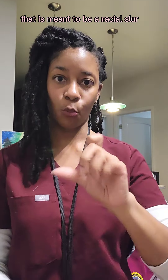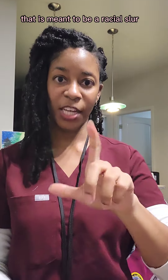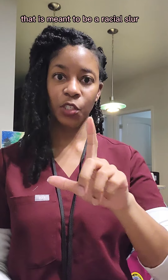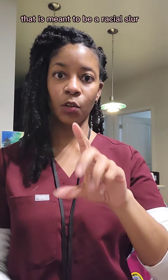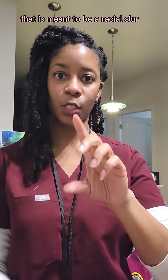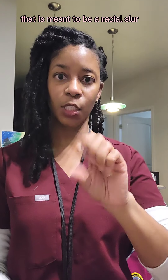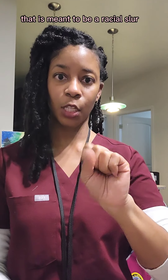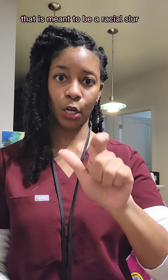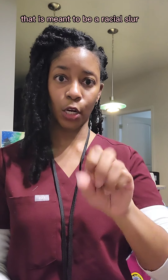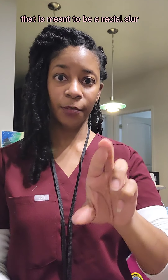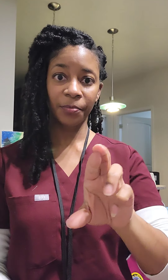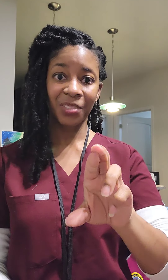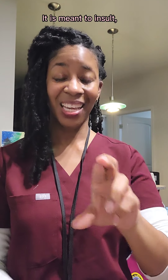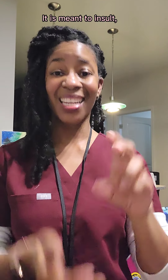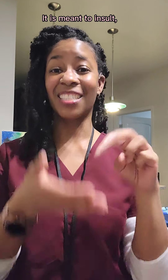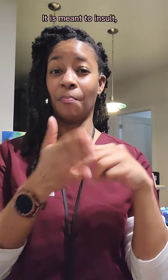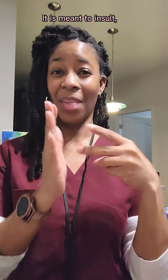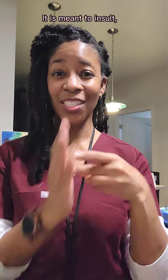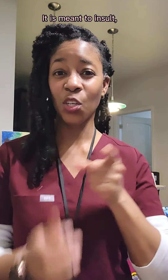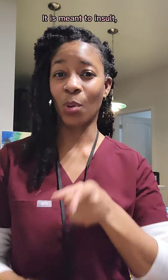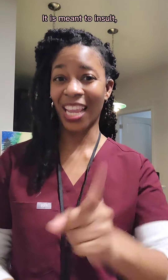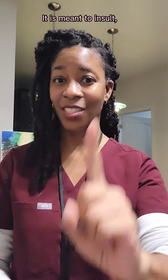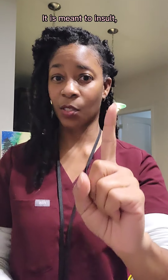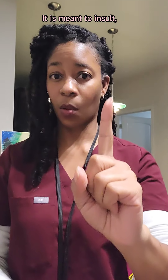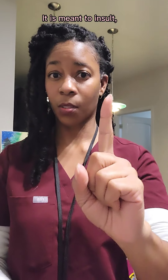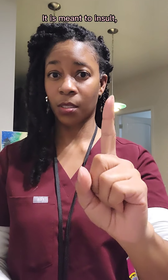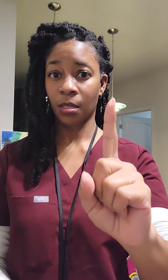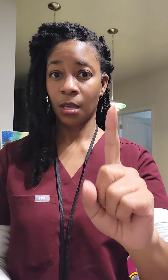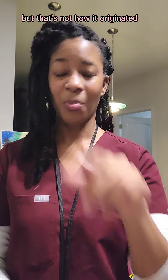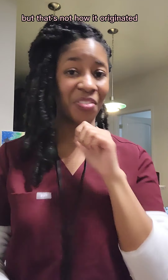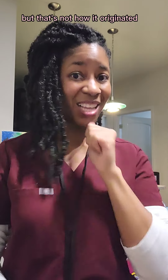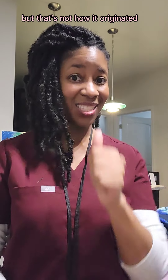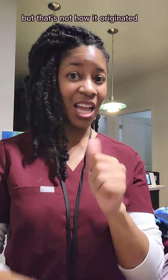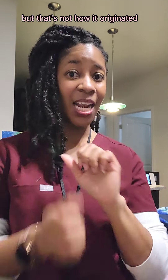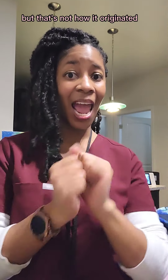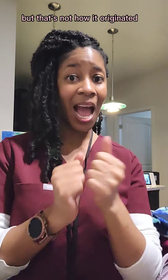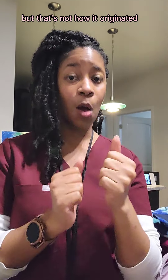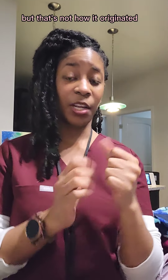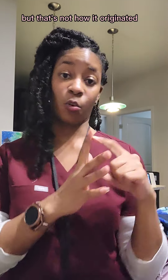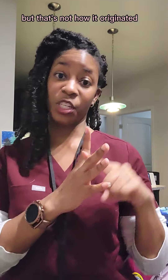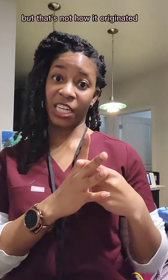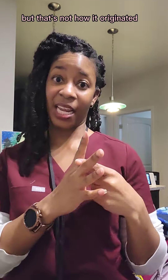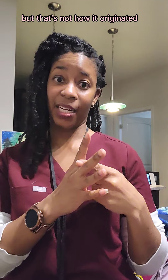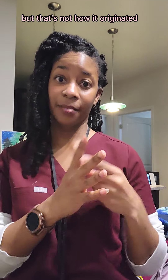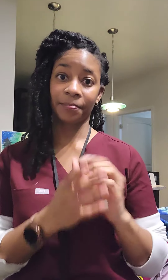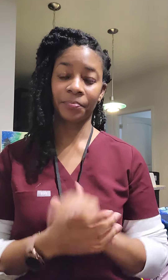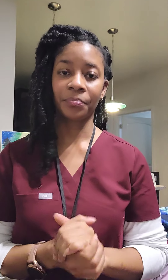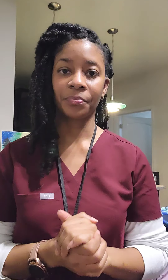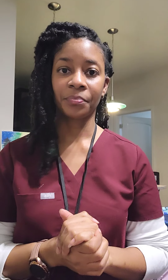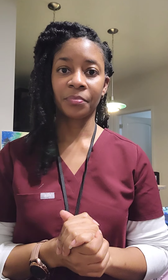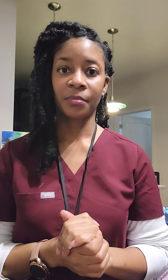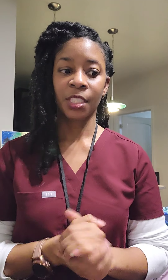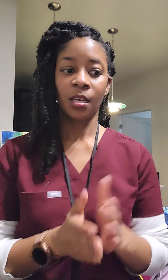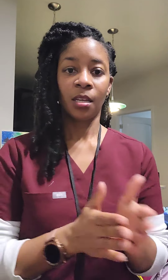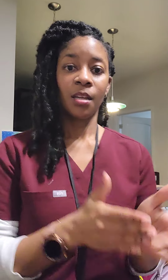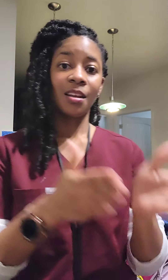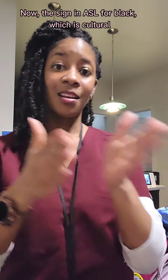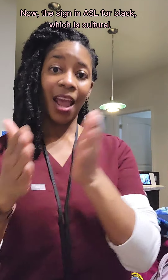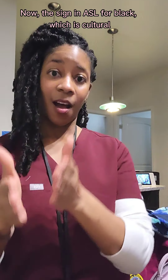racial slur. It is meant to insult. But that's not how it originated. Now,